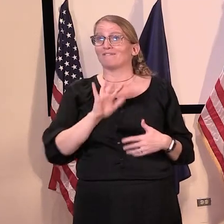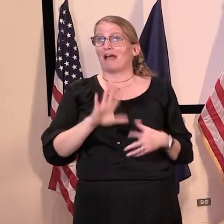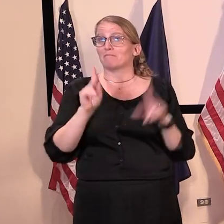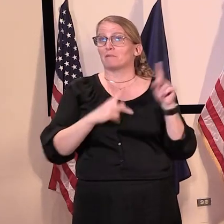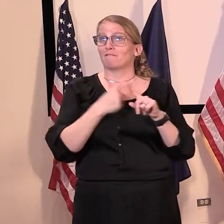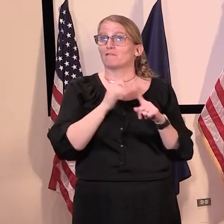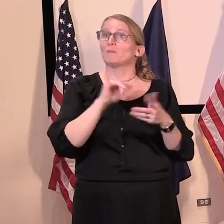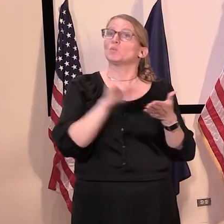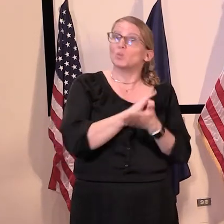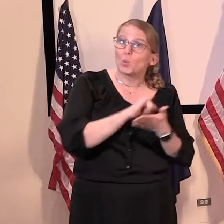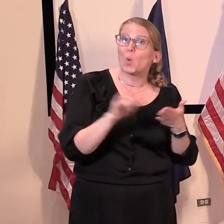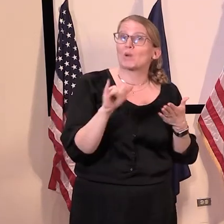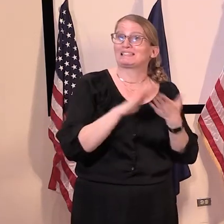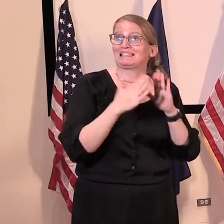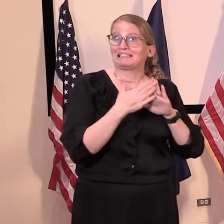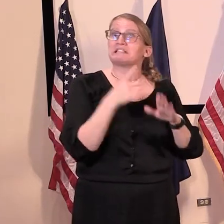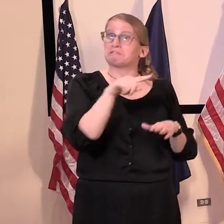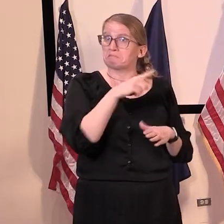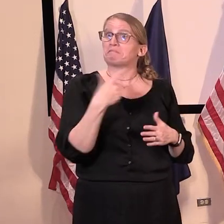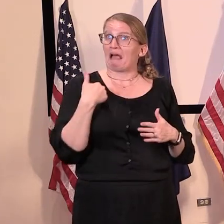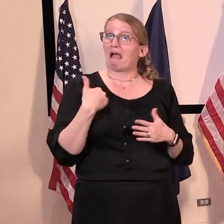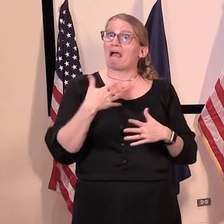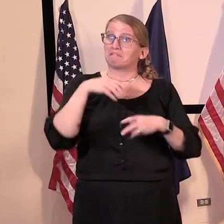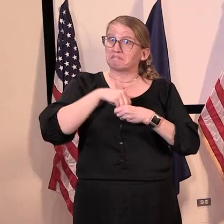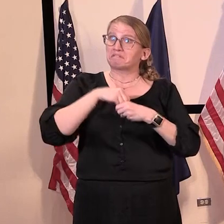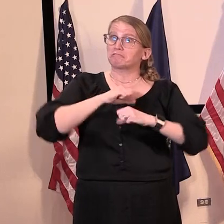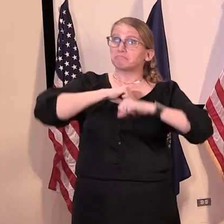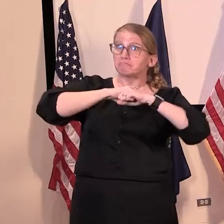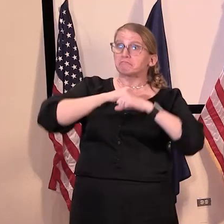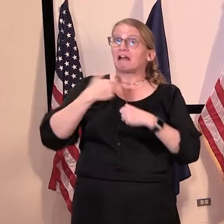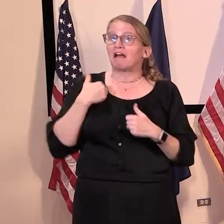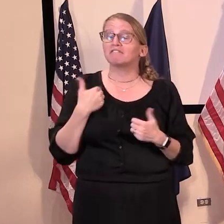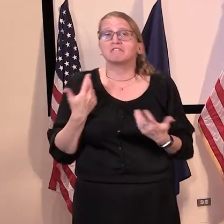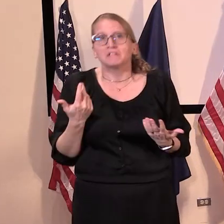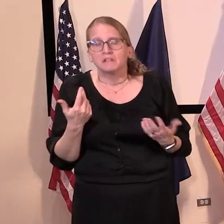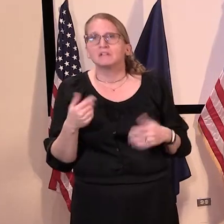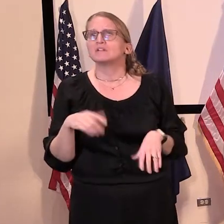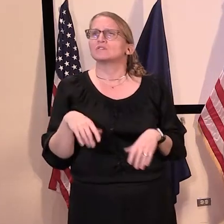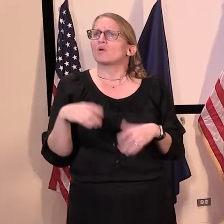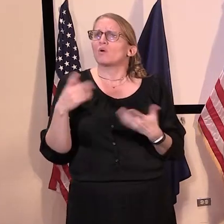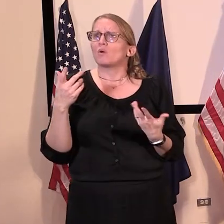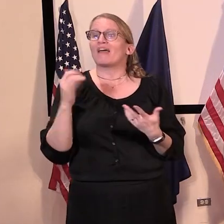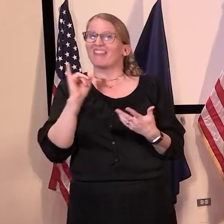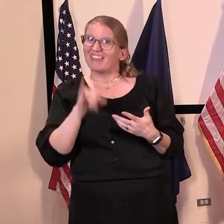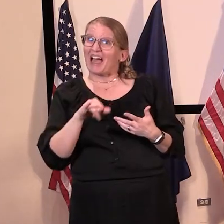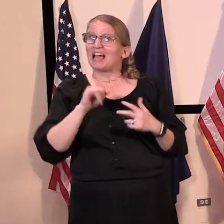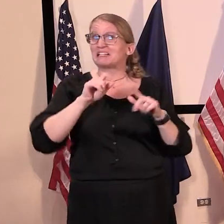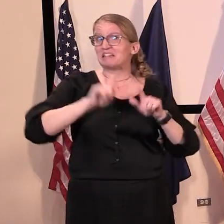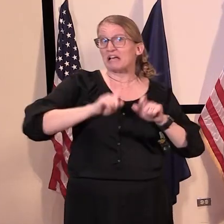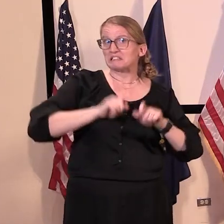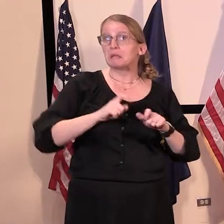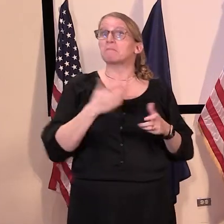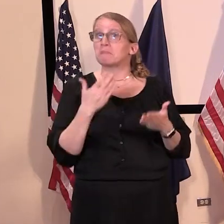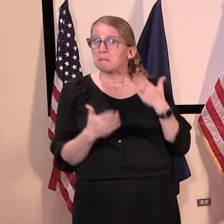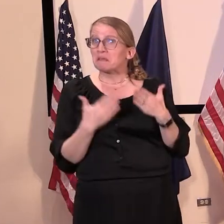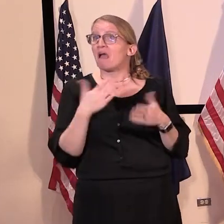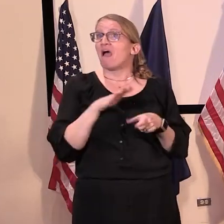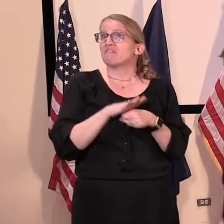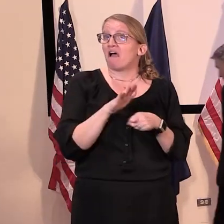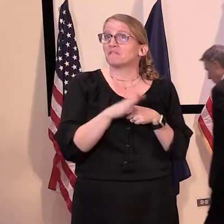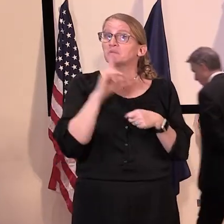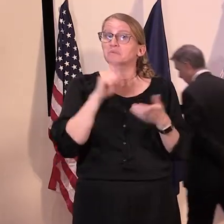commissioner has said he's confident that the tests they're using are accurate enough to use to determine immunity and maybe even send people back to work.